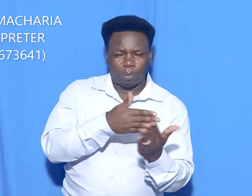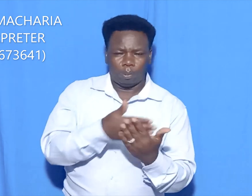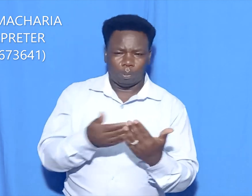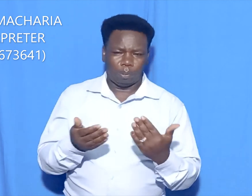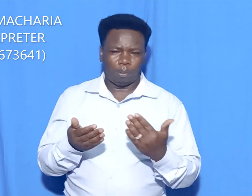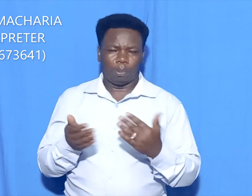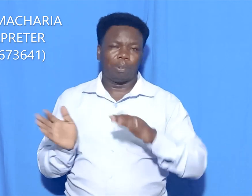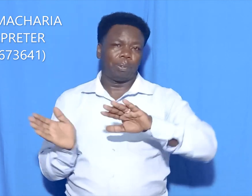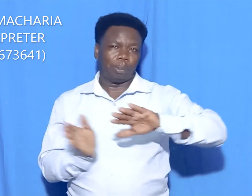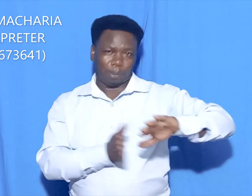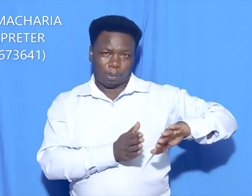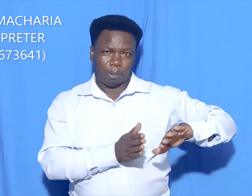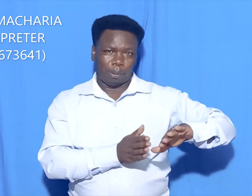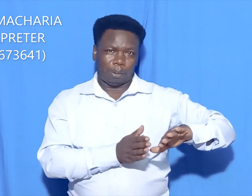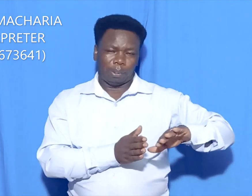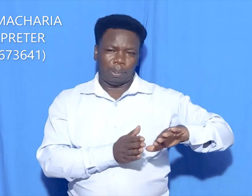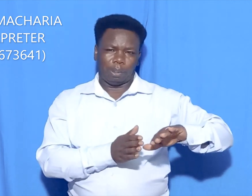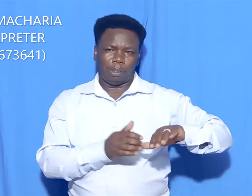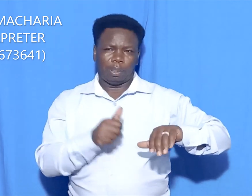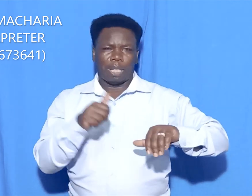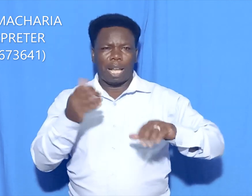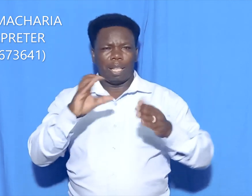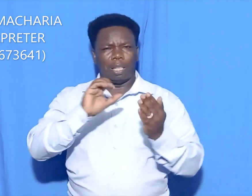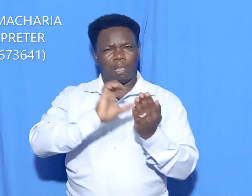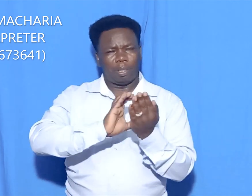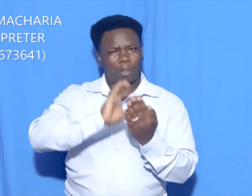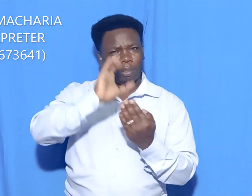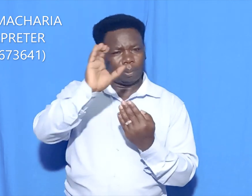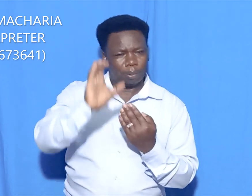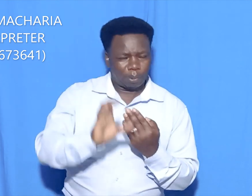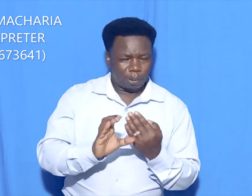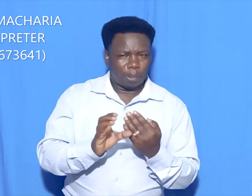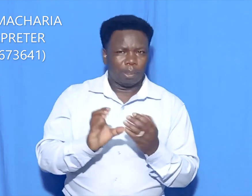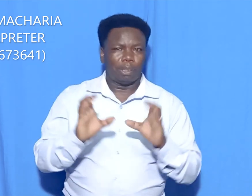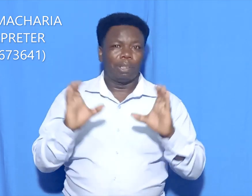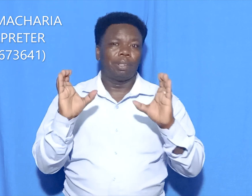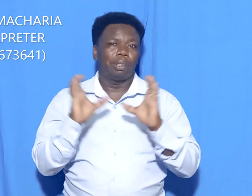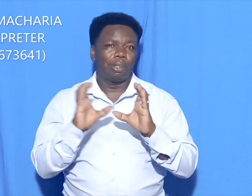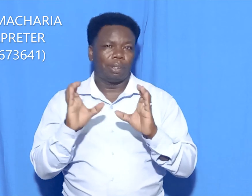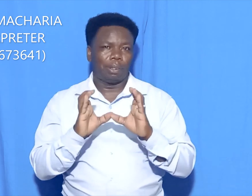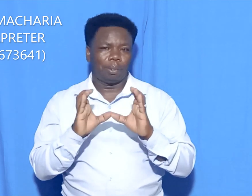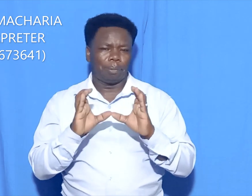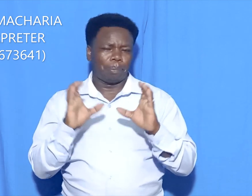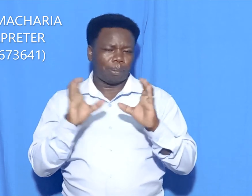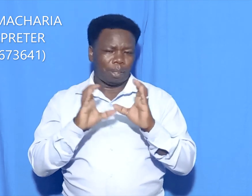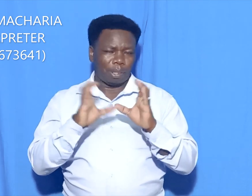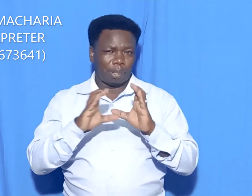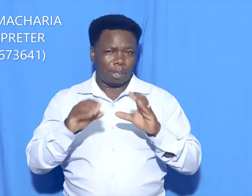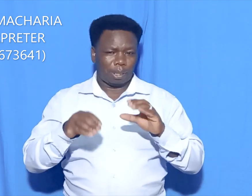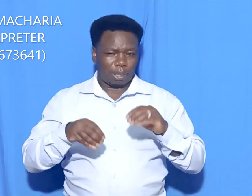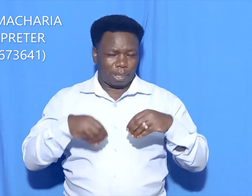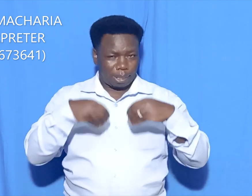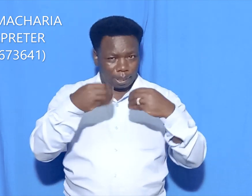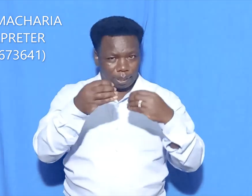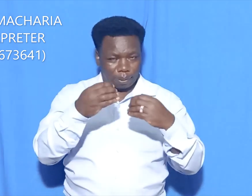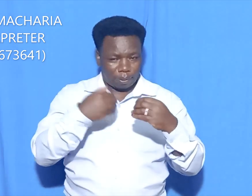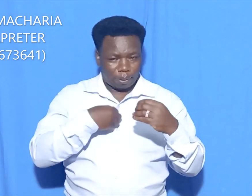service is certification. This has got four sections. Section A,